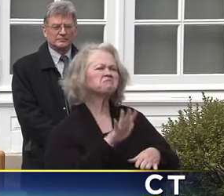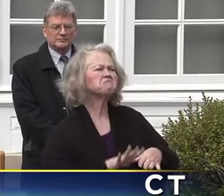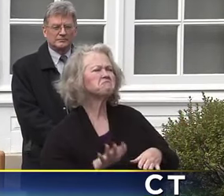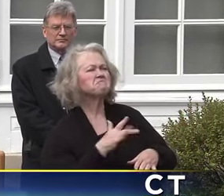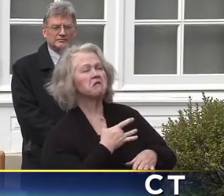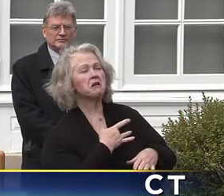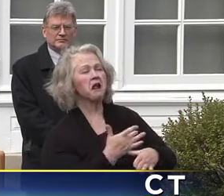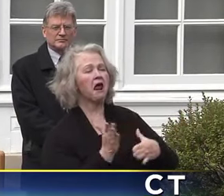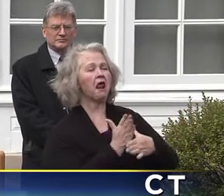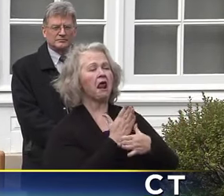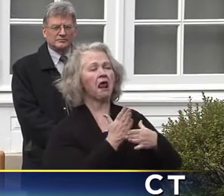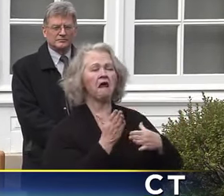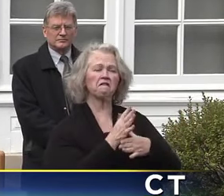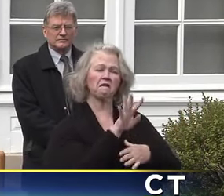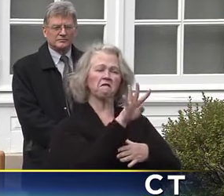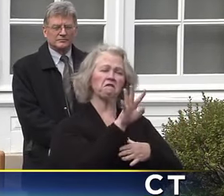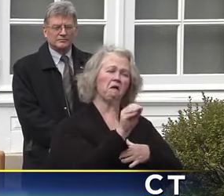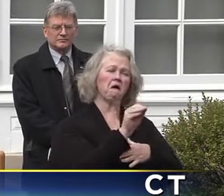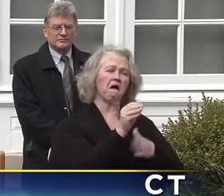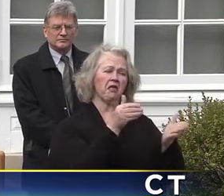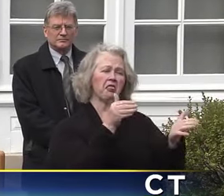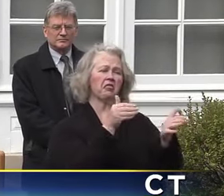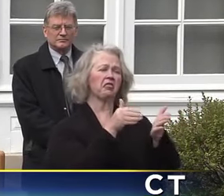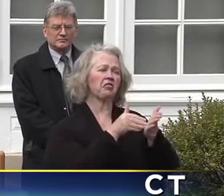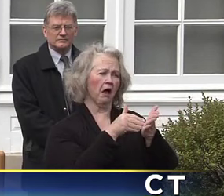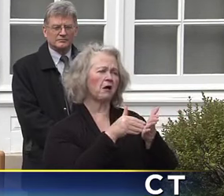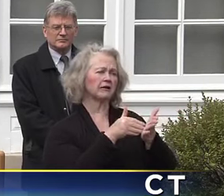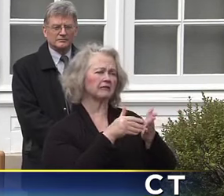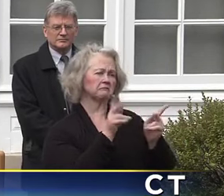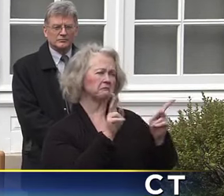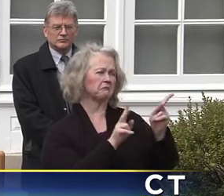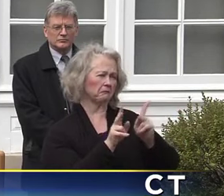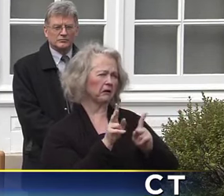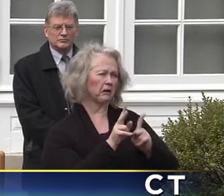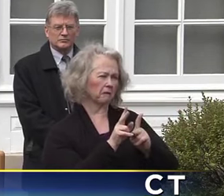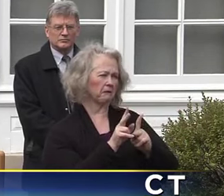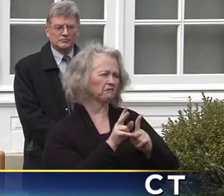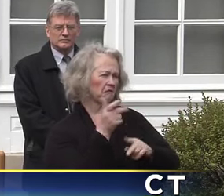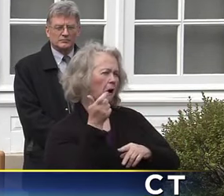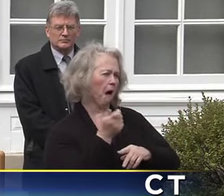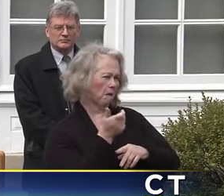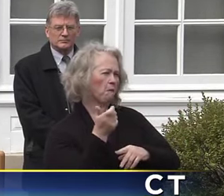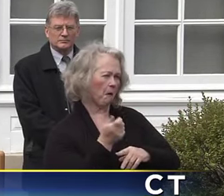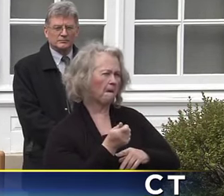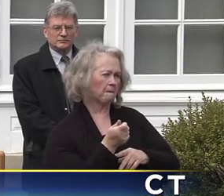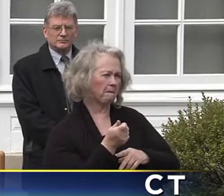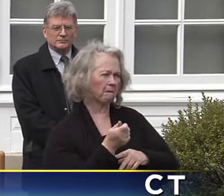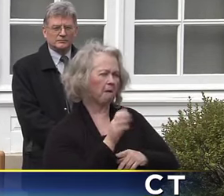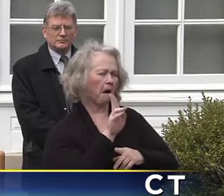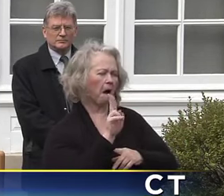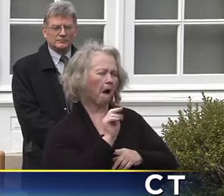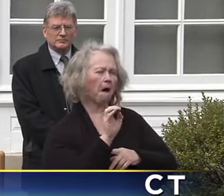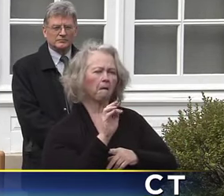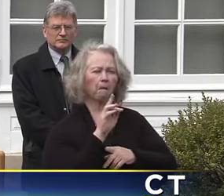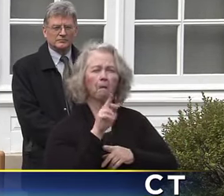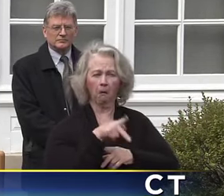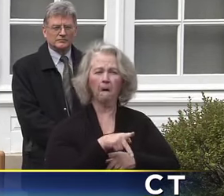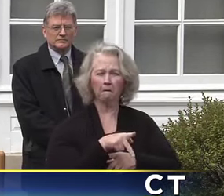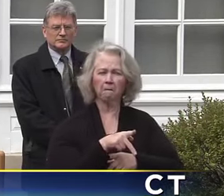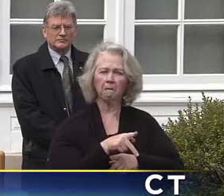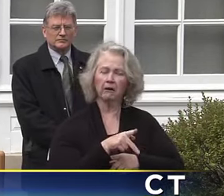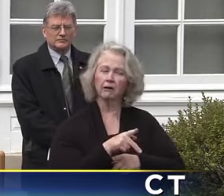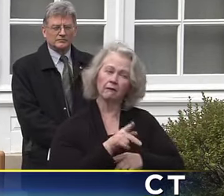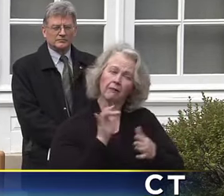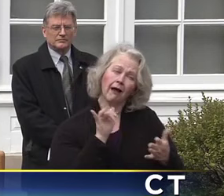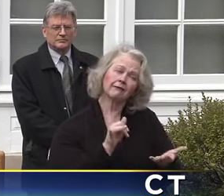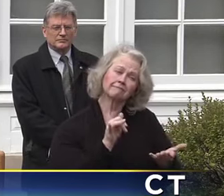,000 people over the last say average over the last couple of years on unemployment compensation. That has been a pretty good